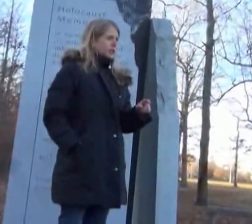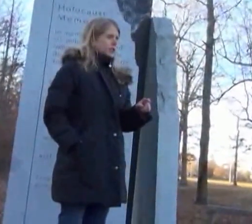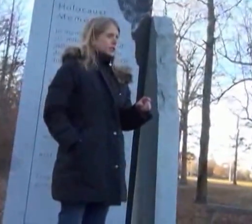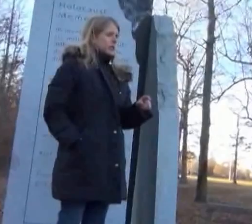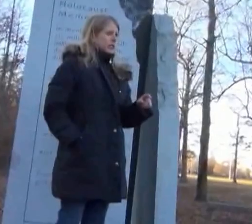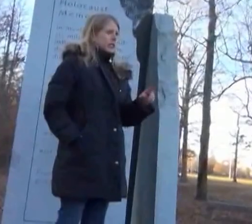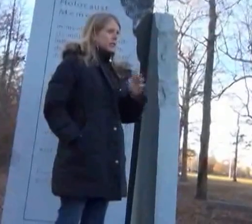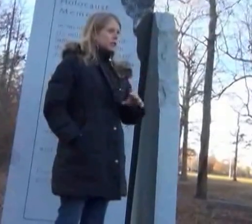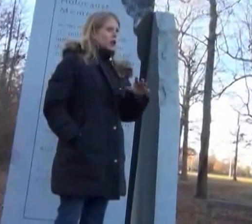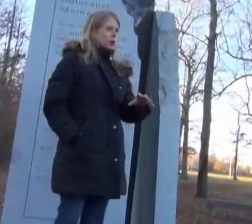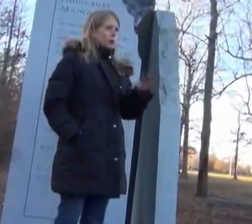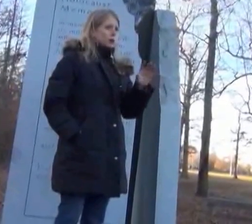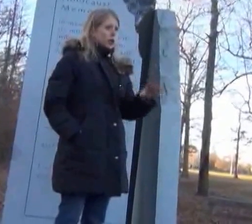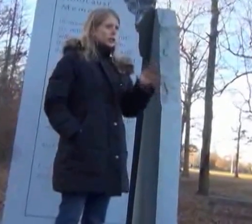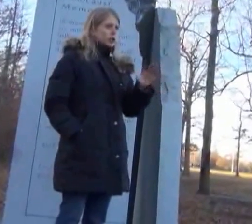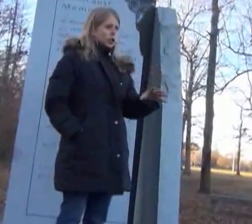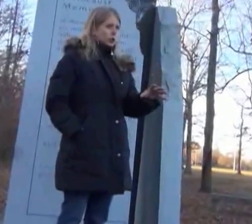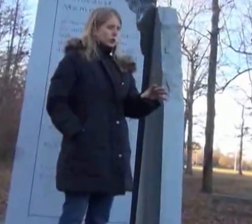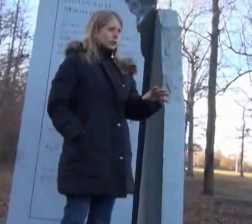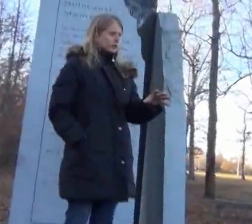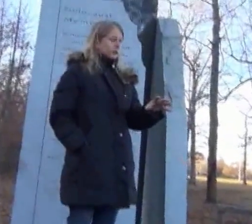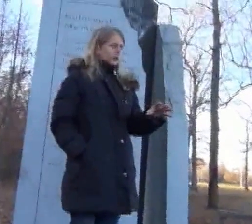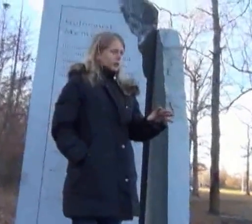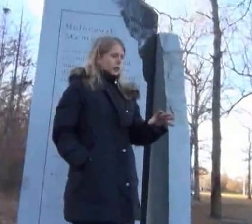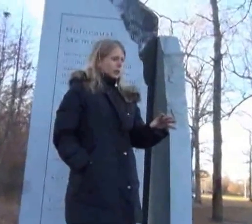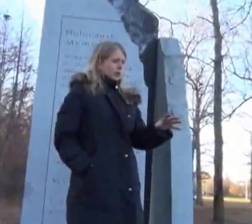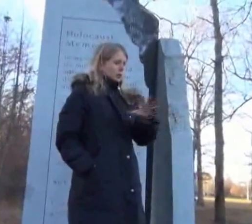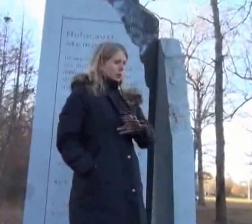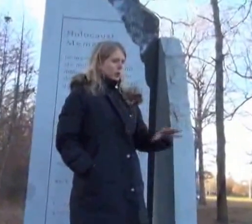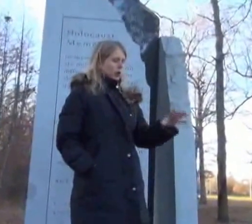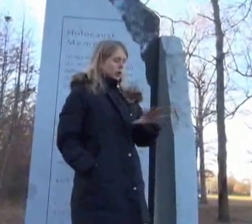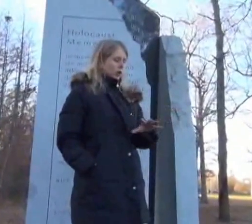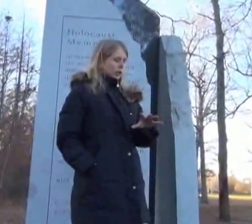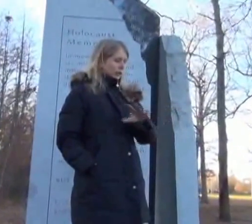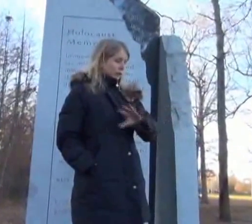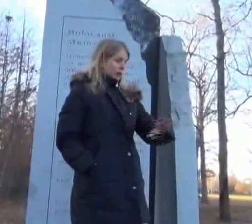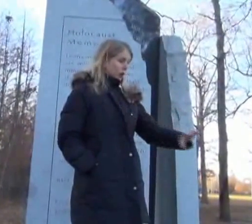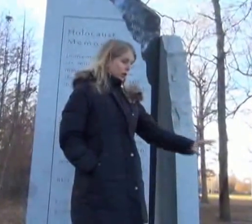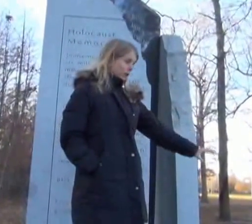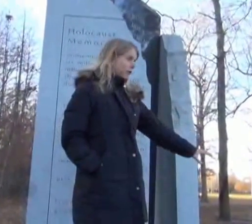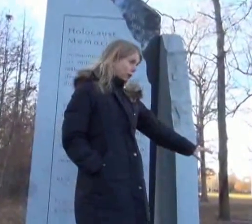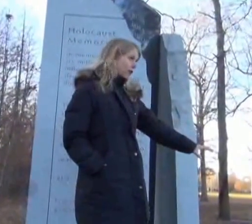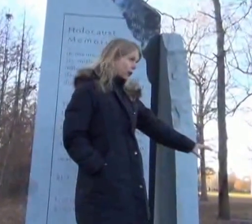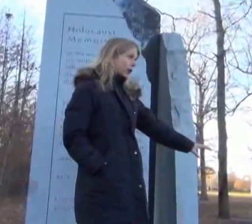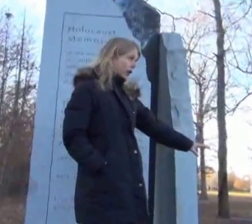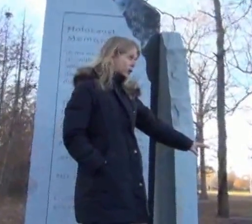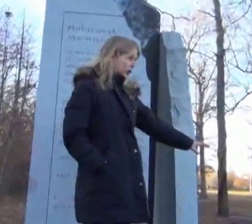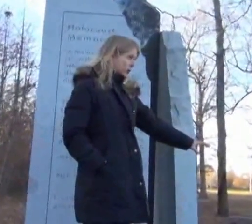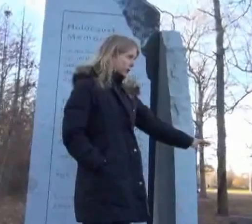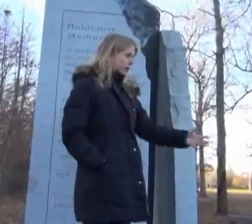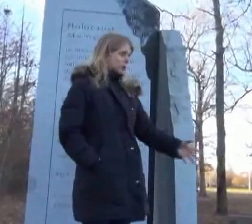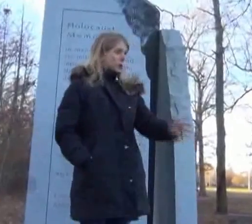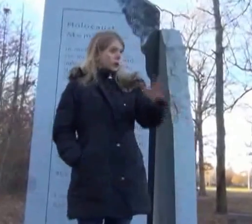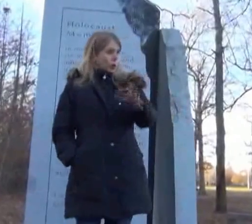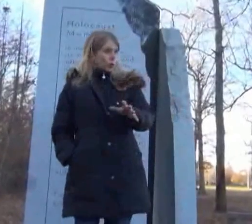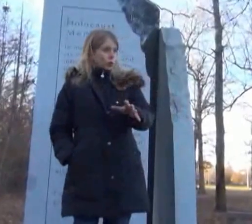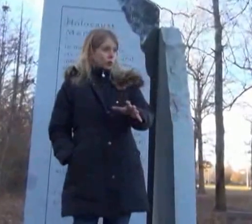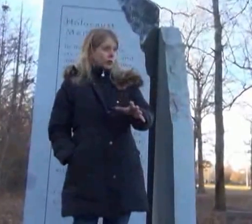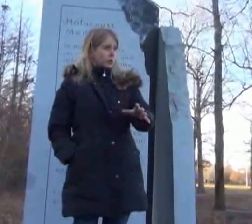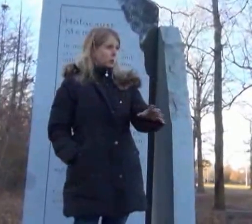And even though we were just children, we were all very, very, very young children. He was one of the older at this